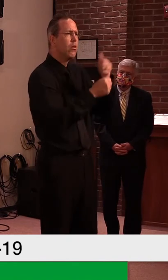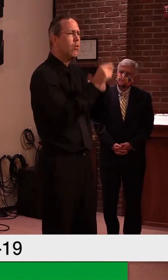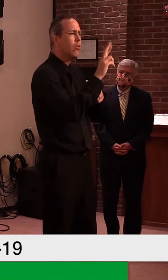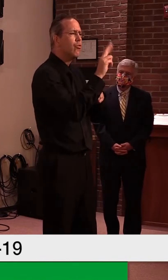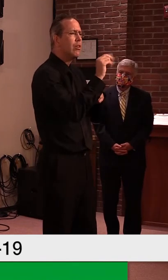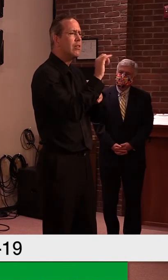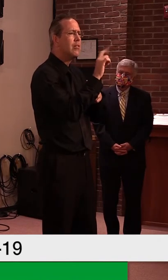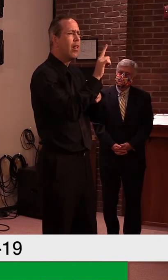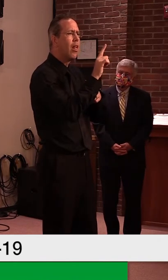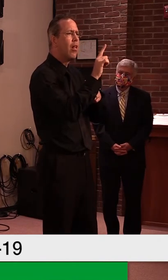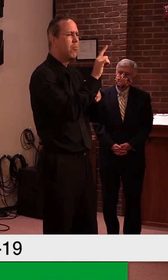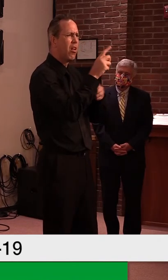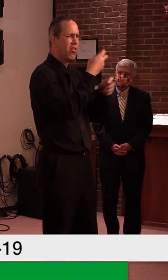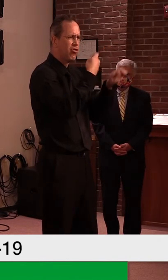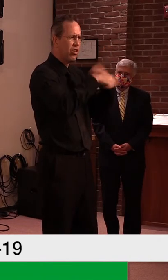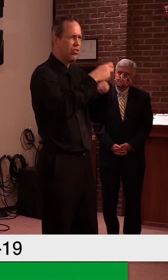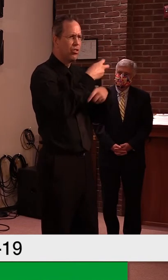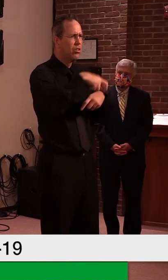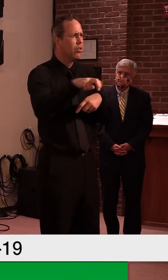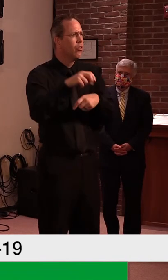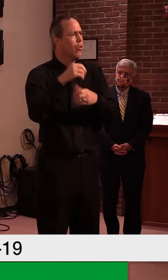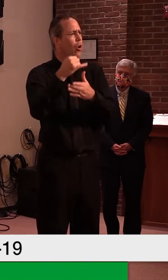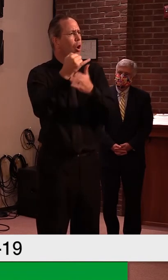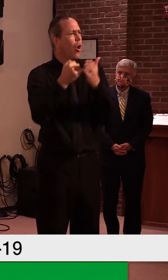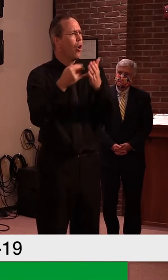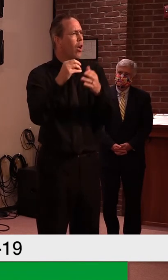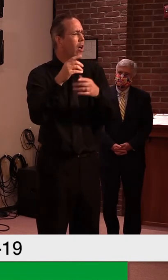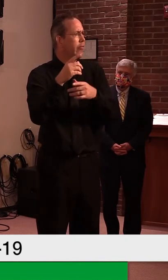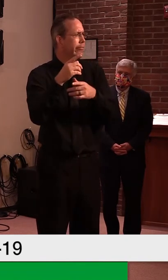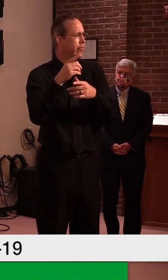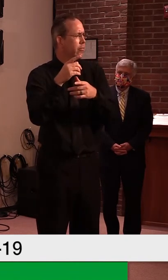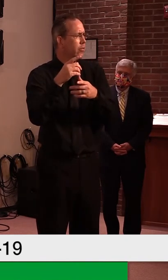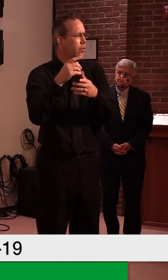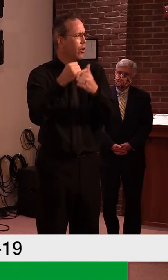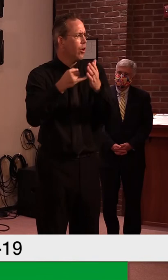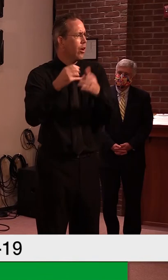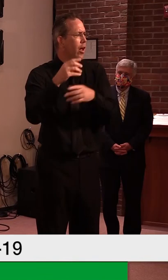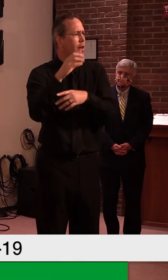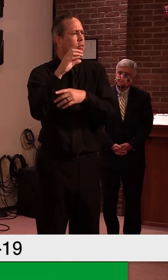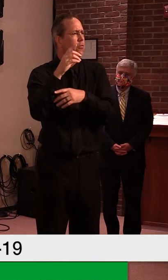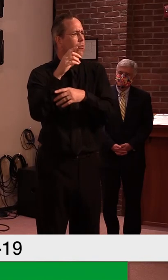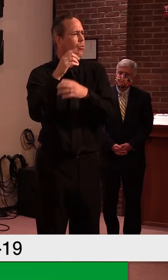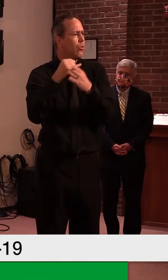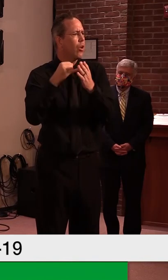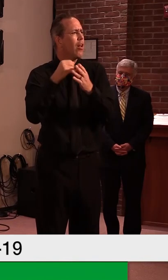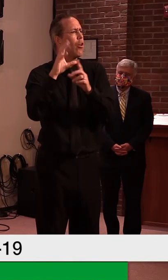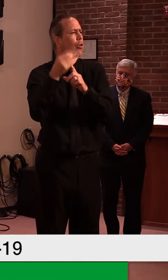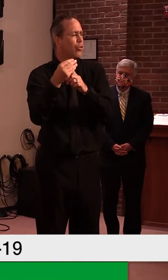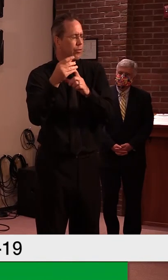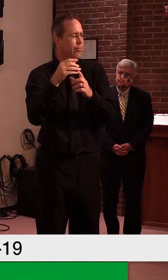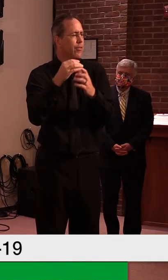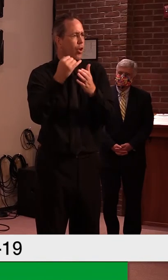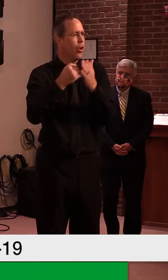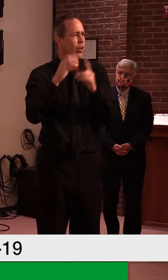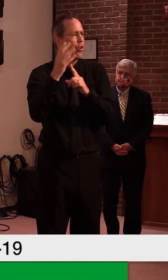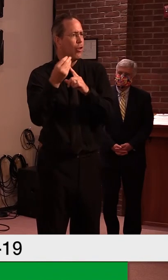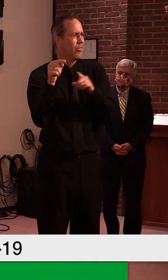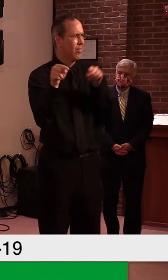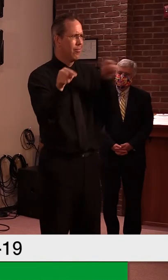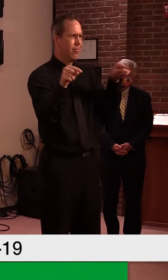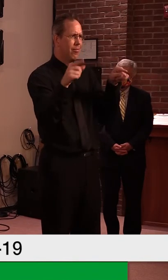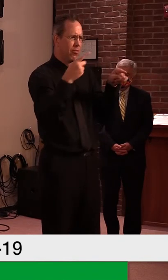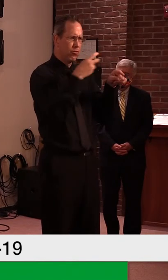in their own category, considering that they have kind of unique role in, you know, public